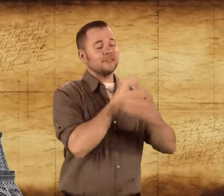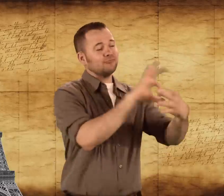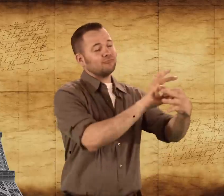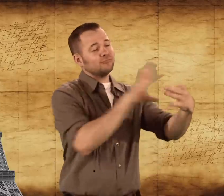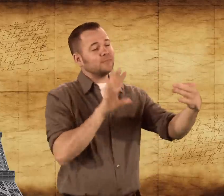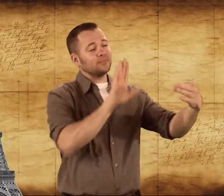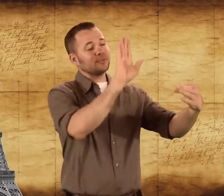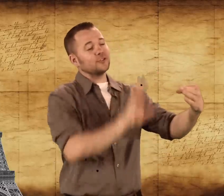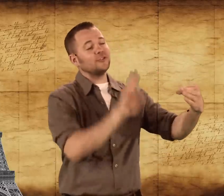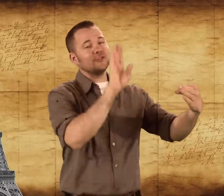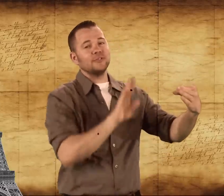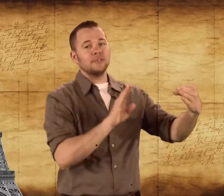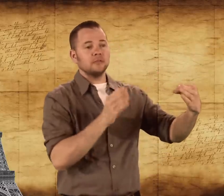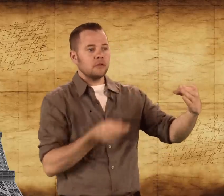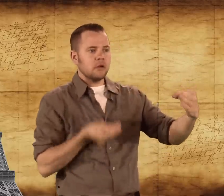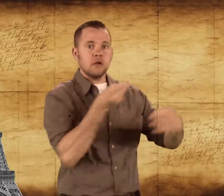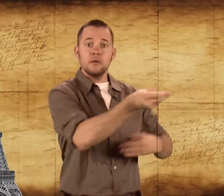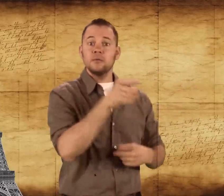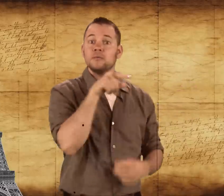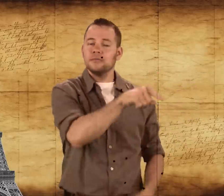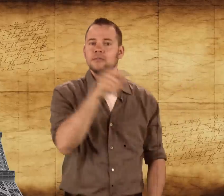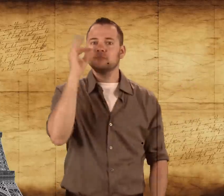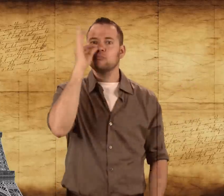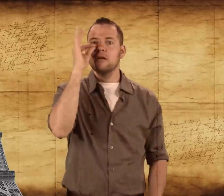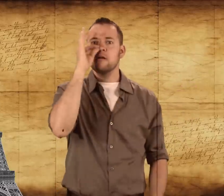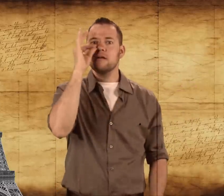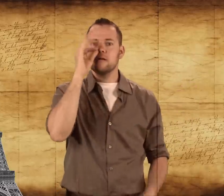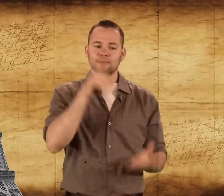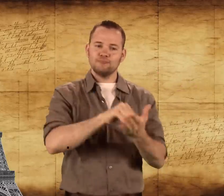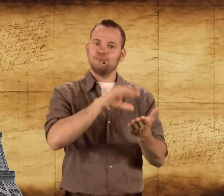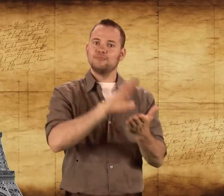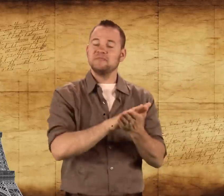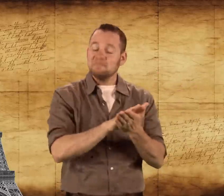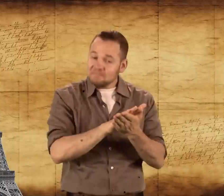to Berkeley. And he wrote about him.